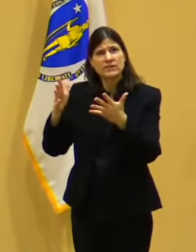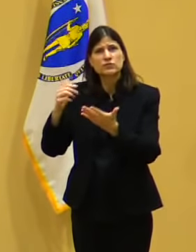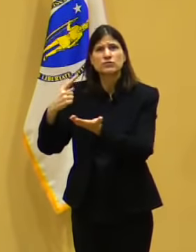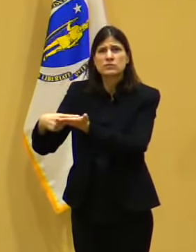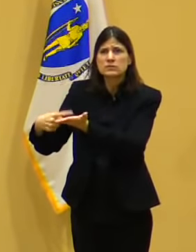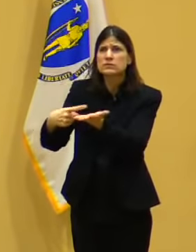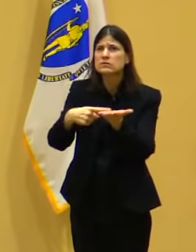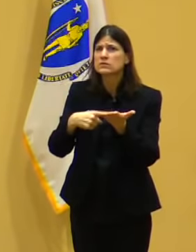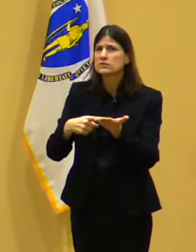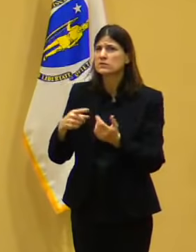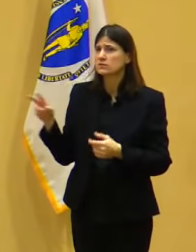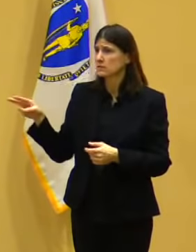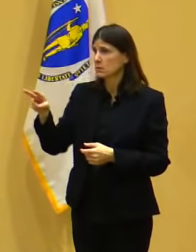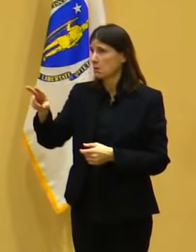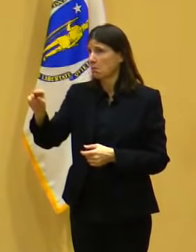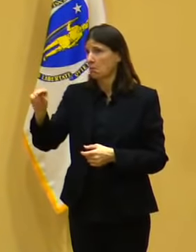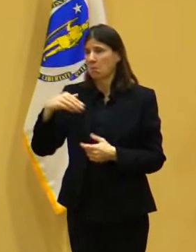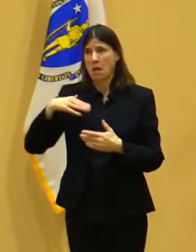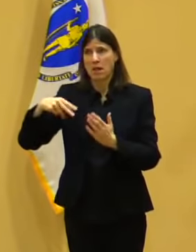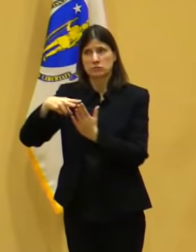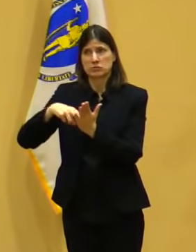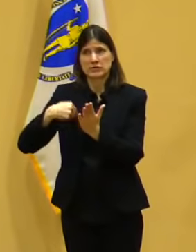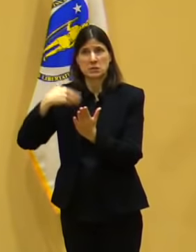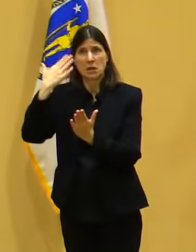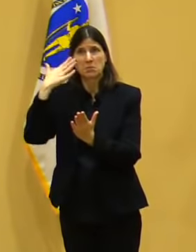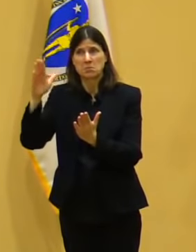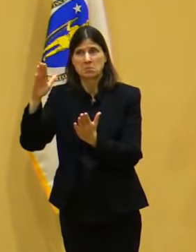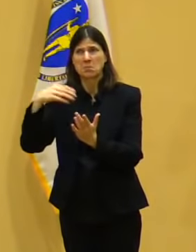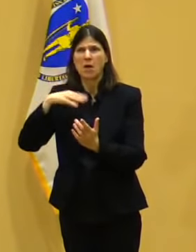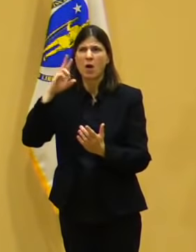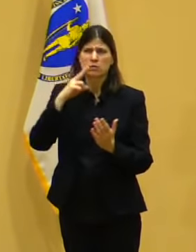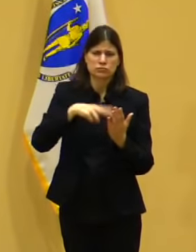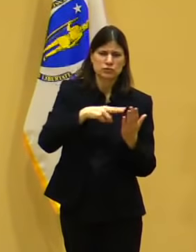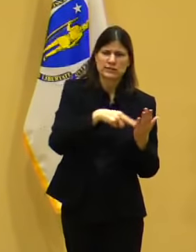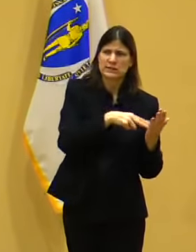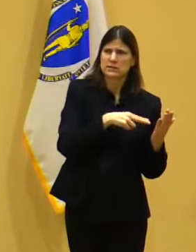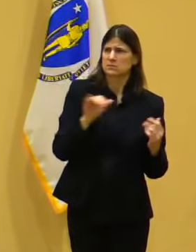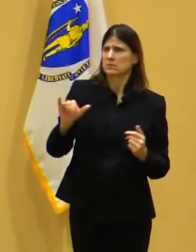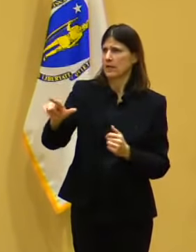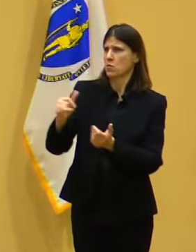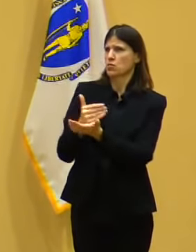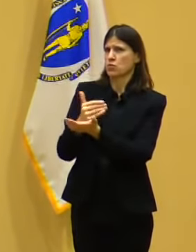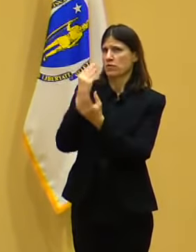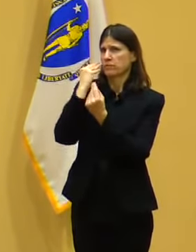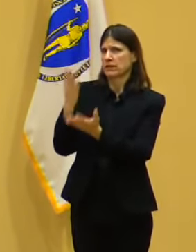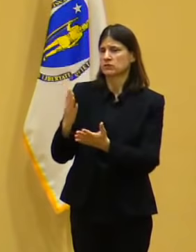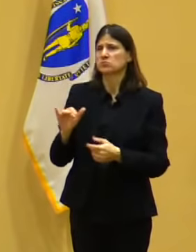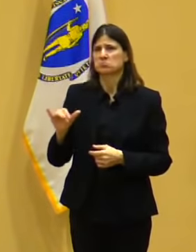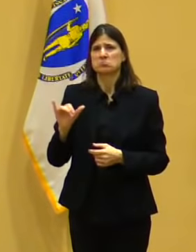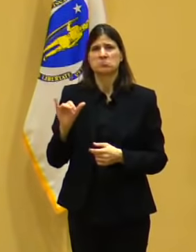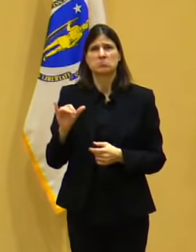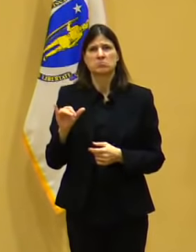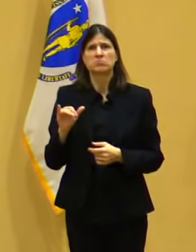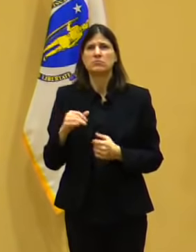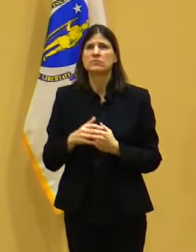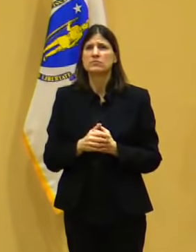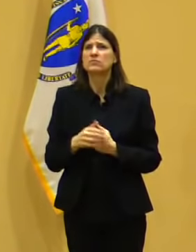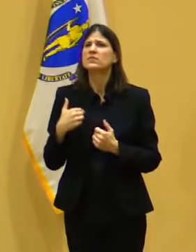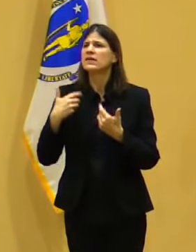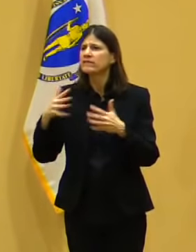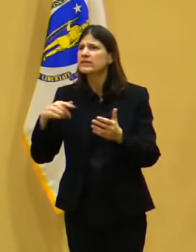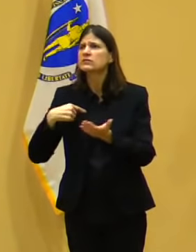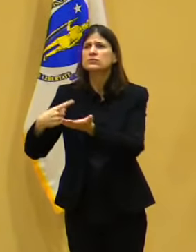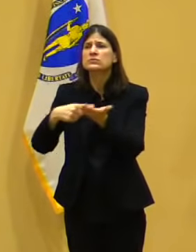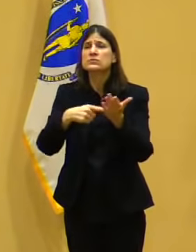I haven't seen it. We'll certainly look at it. One of the other things I've learned from my conversations with governors in other states that are high